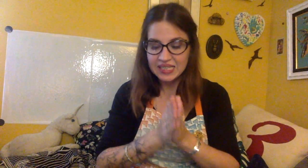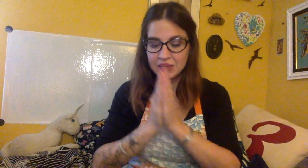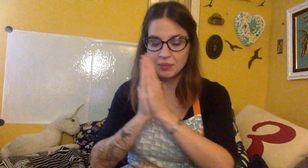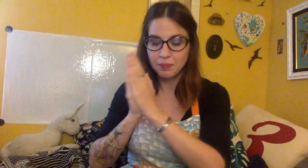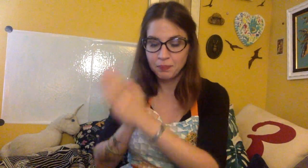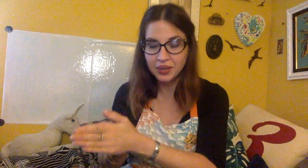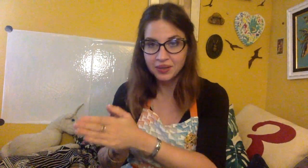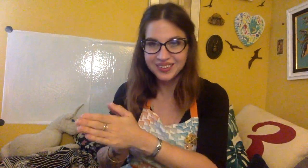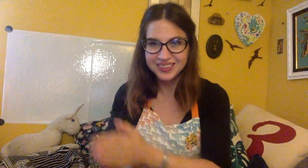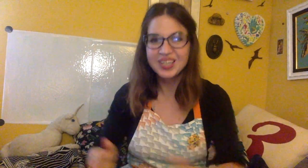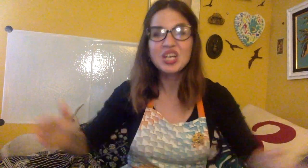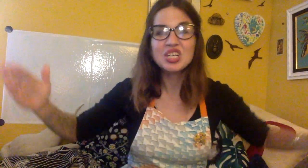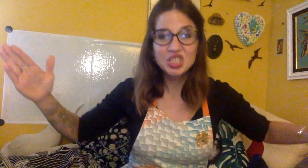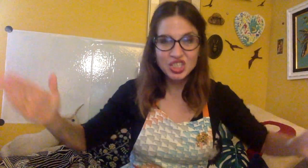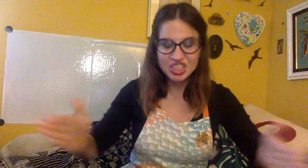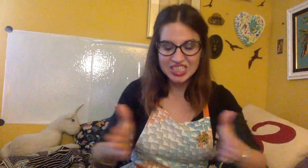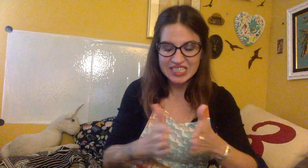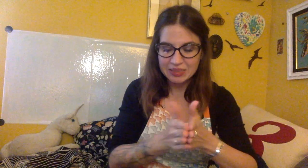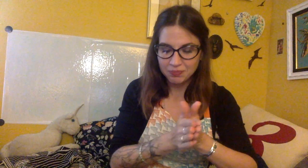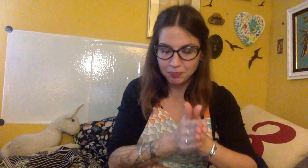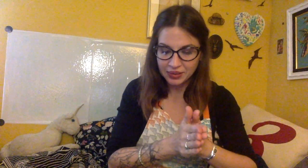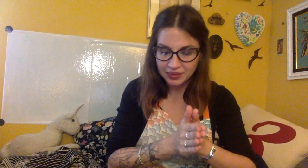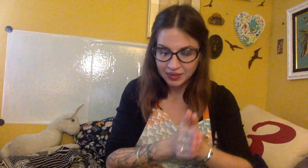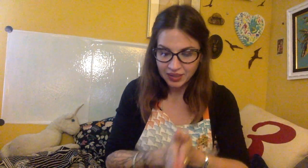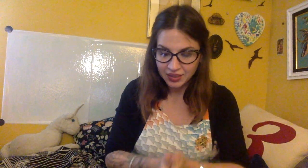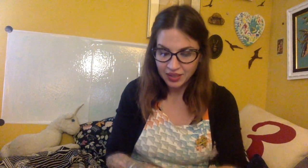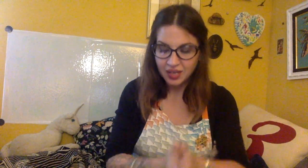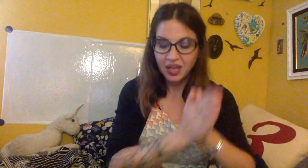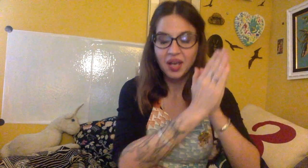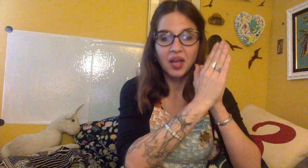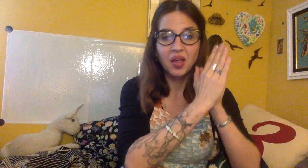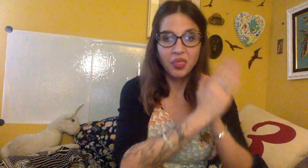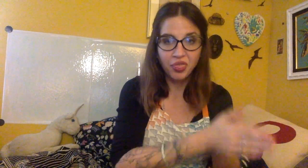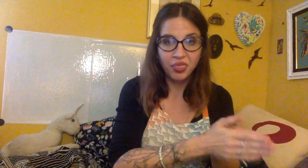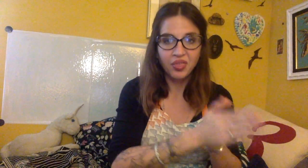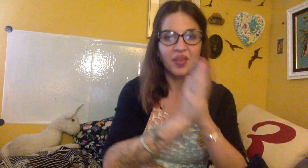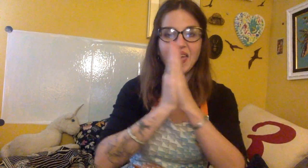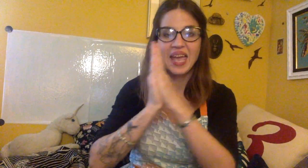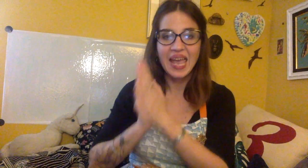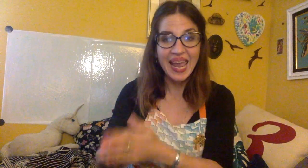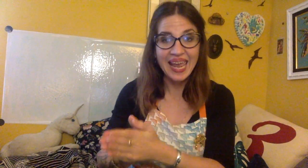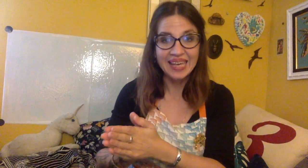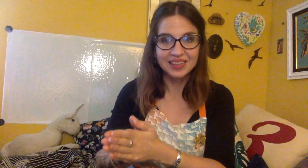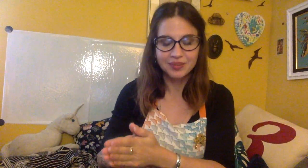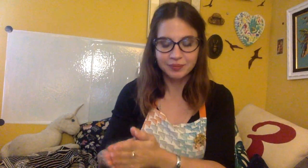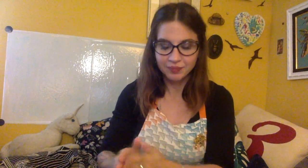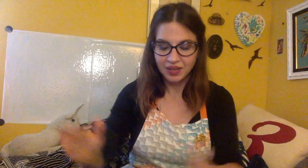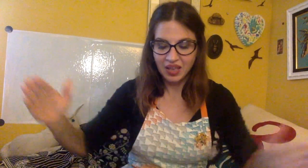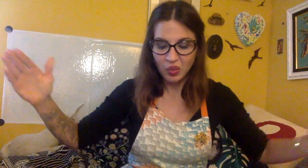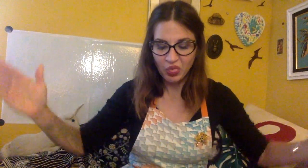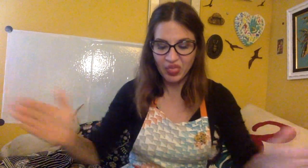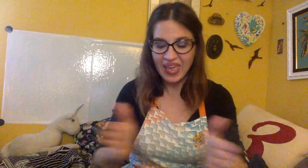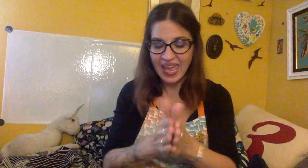a, they,